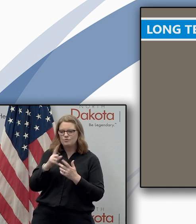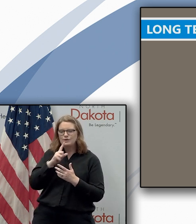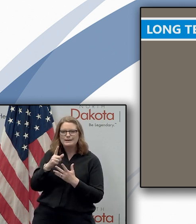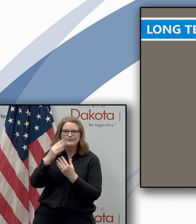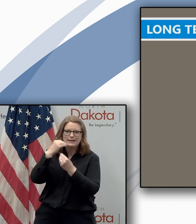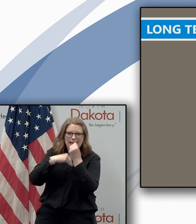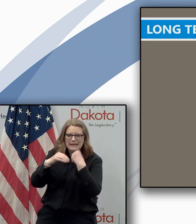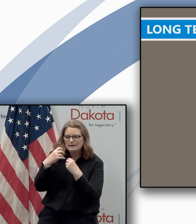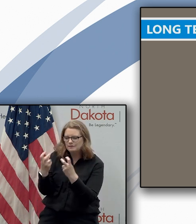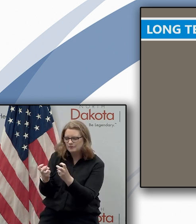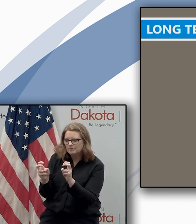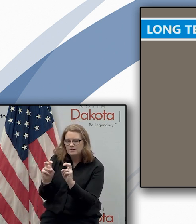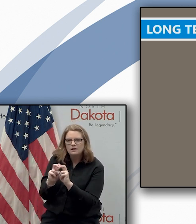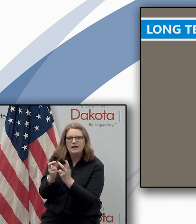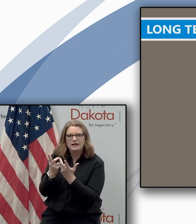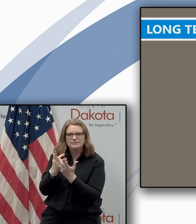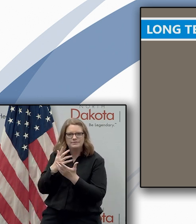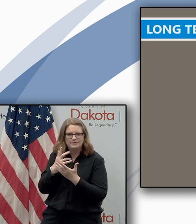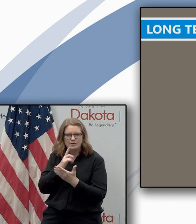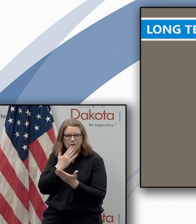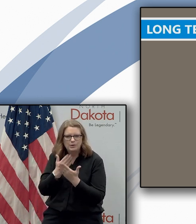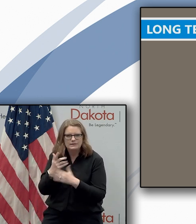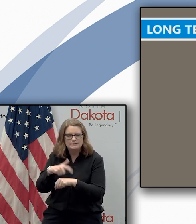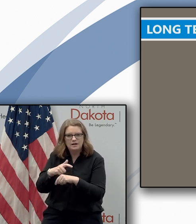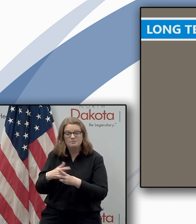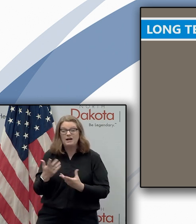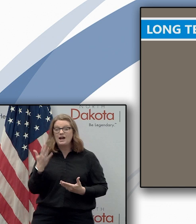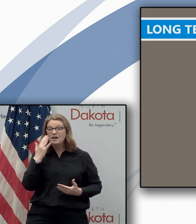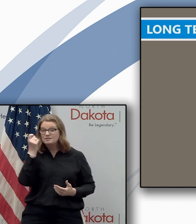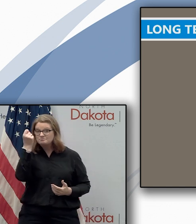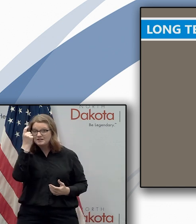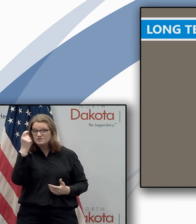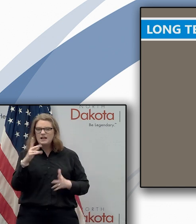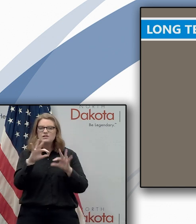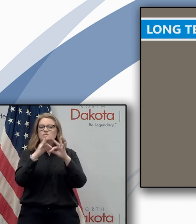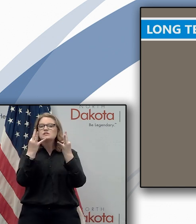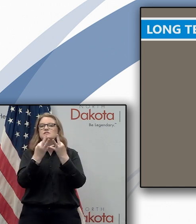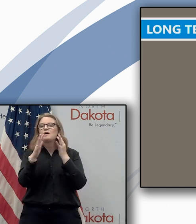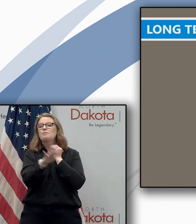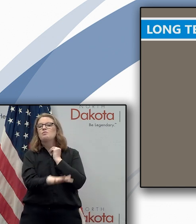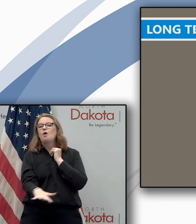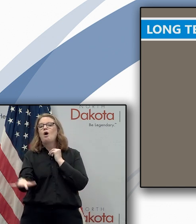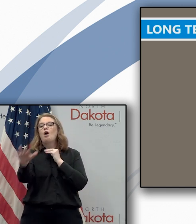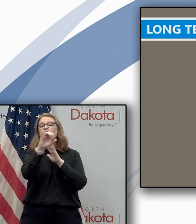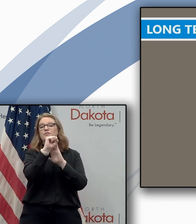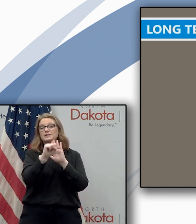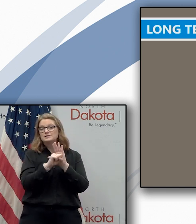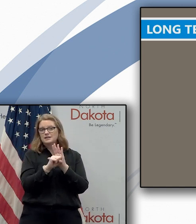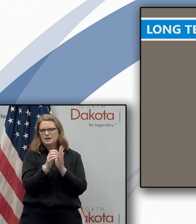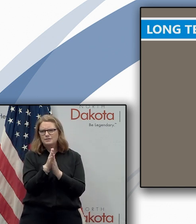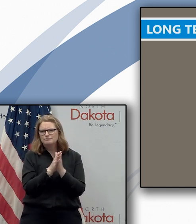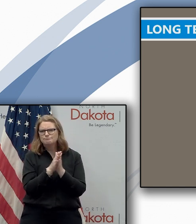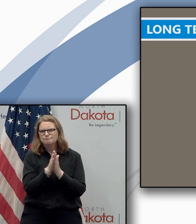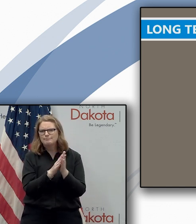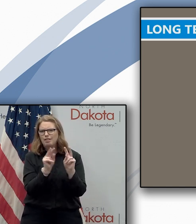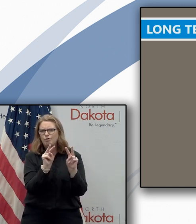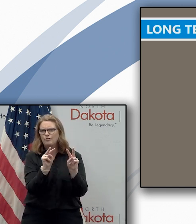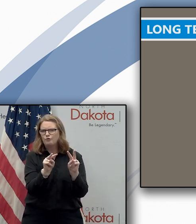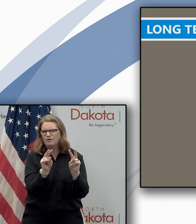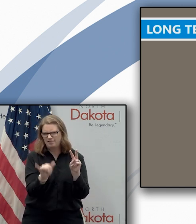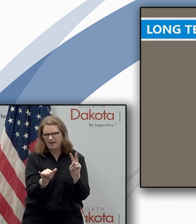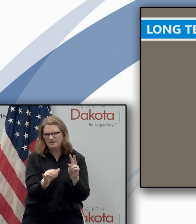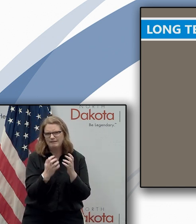quality time together and i know that we've got families all over the state that are looking forward to those kinds of reunions